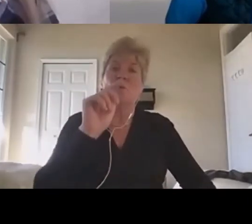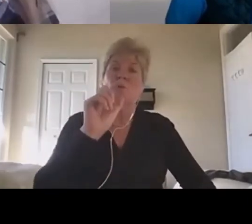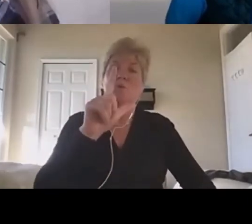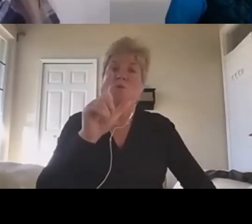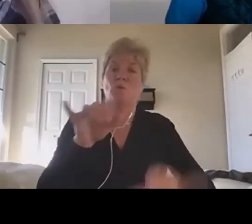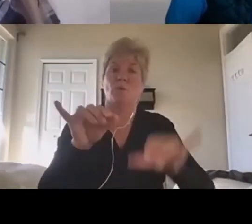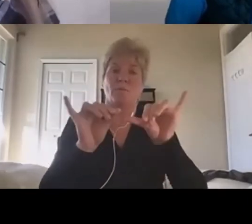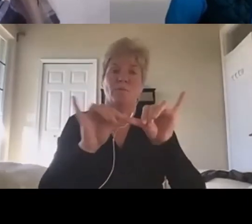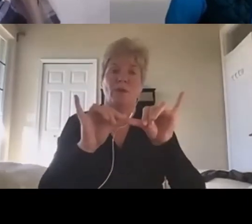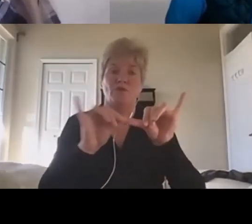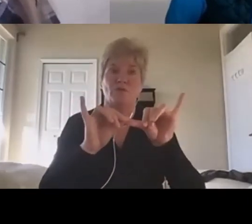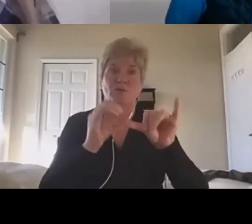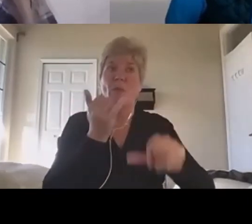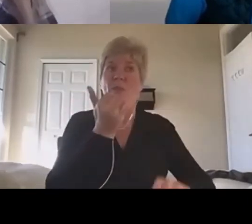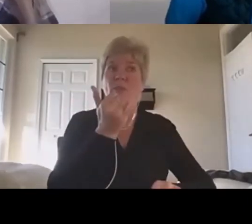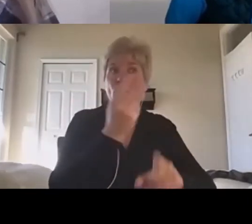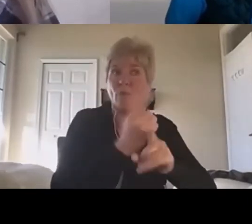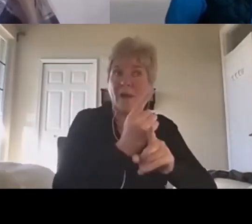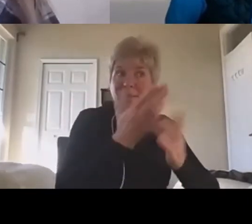long day,